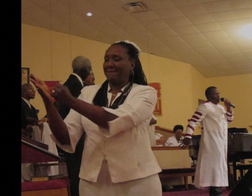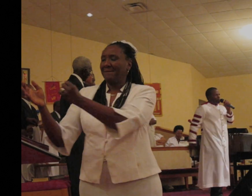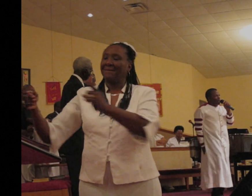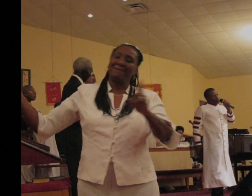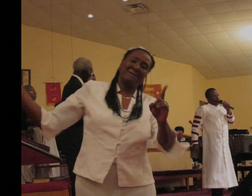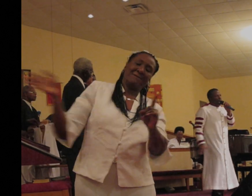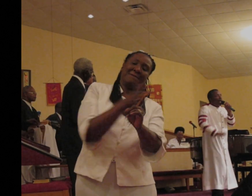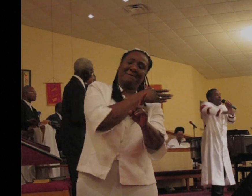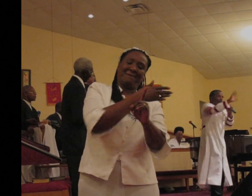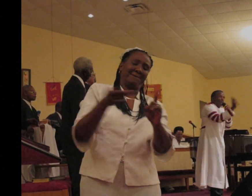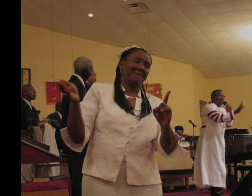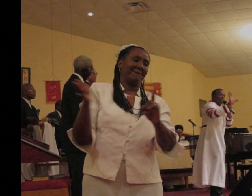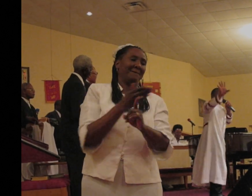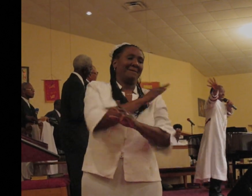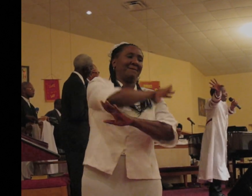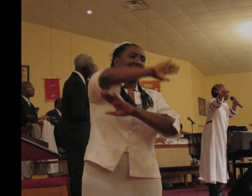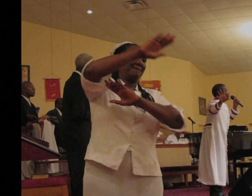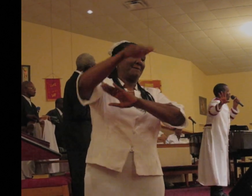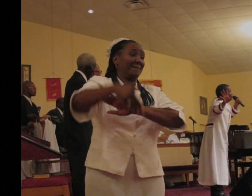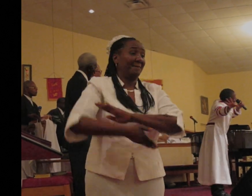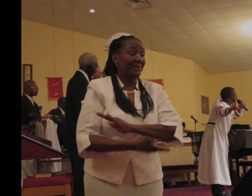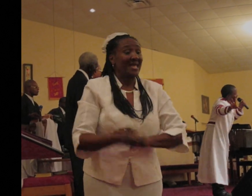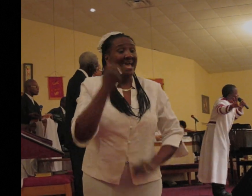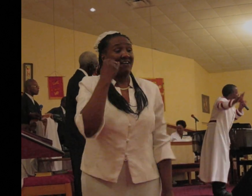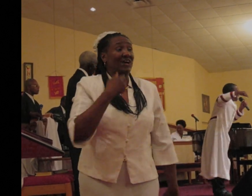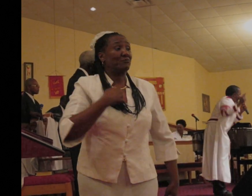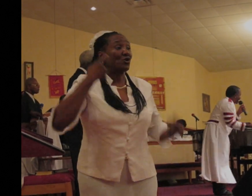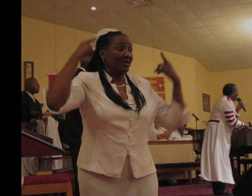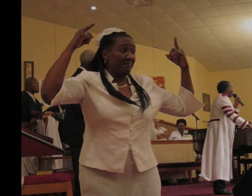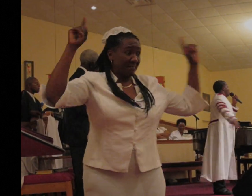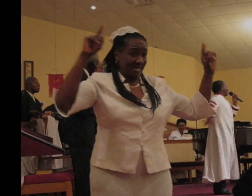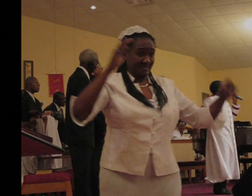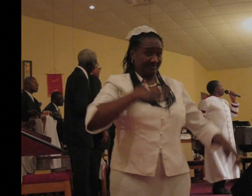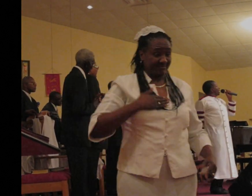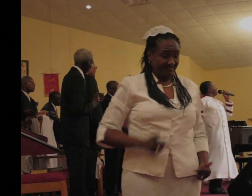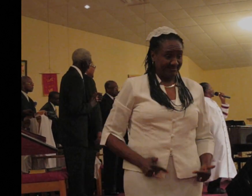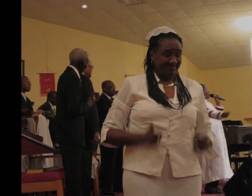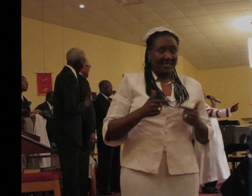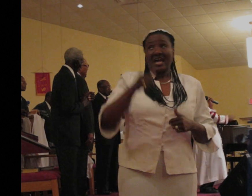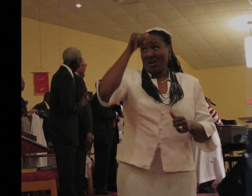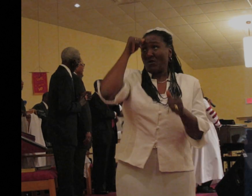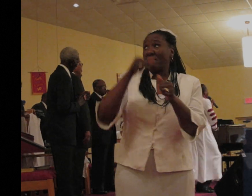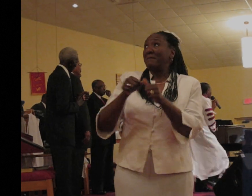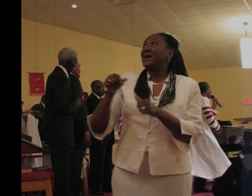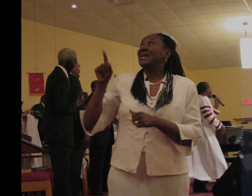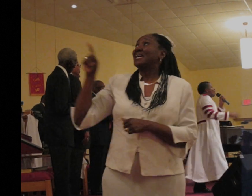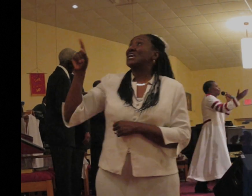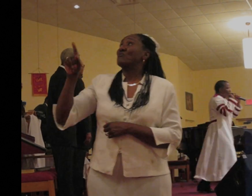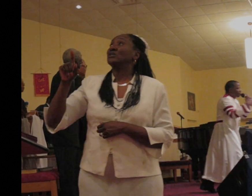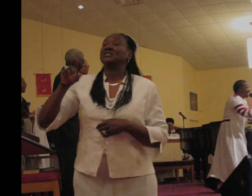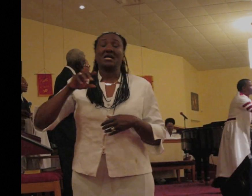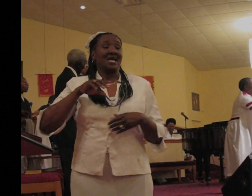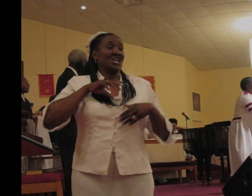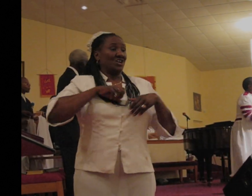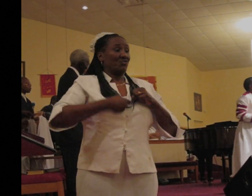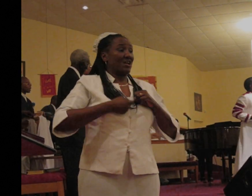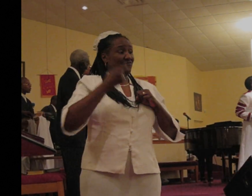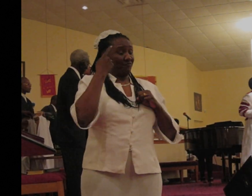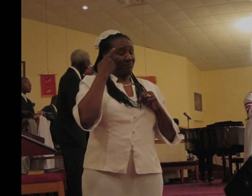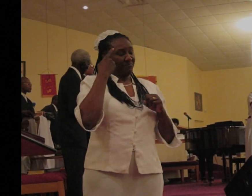remember. Because if I'm going to make it. I've got to remember he was wounded. For my transgressions.